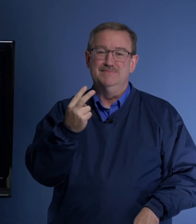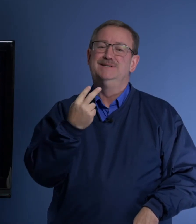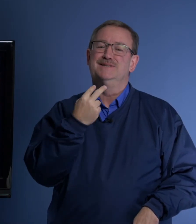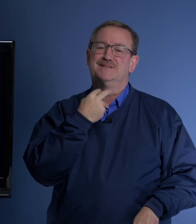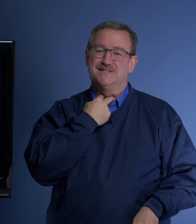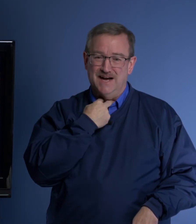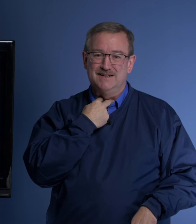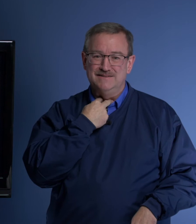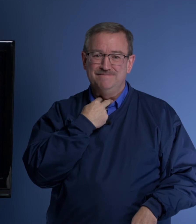stuck.